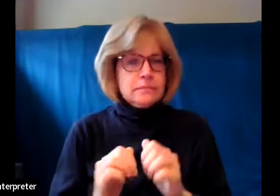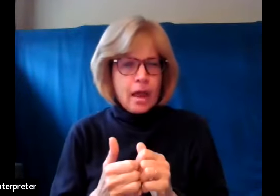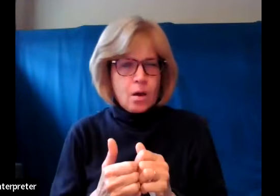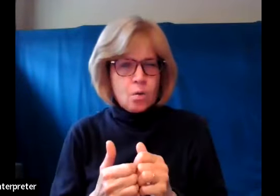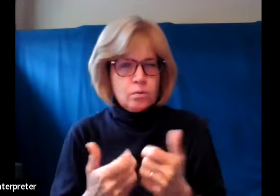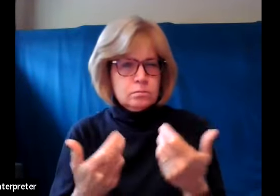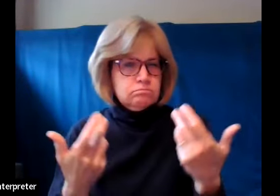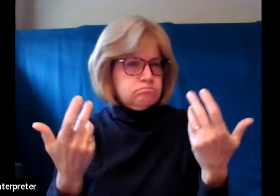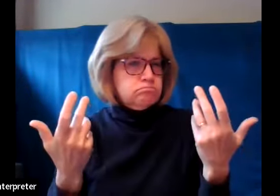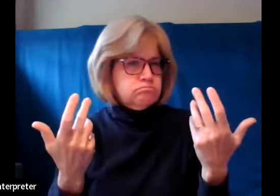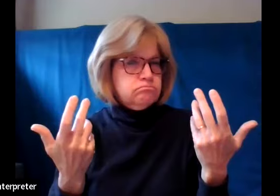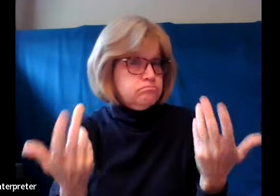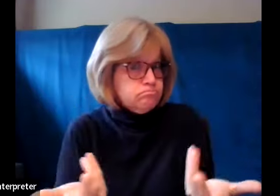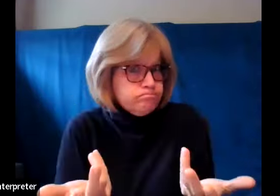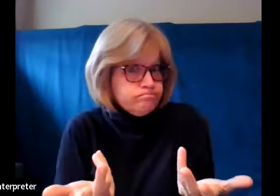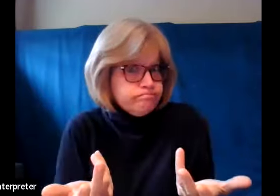as followers of Jesus?